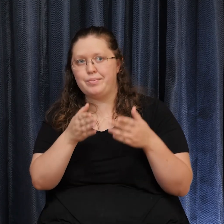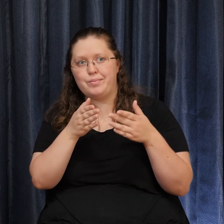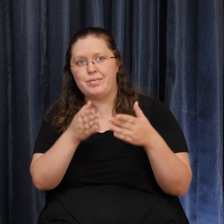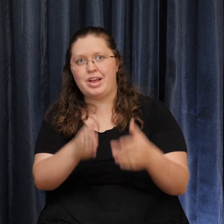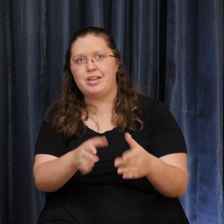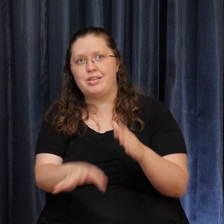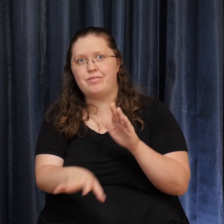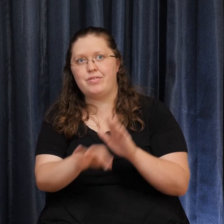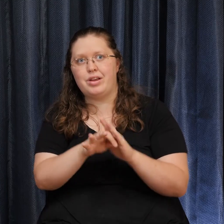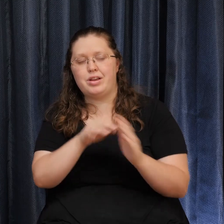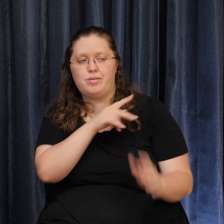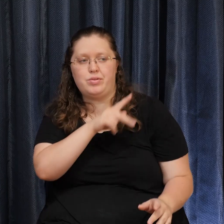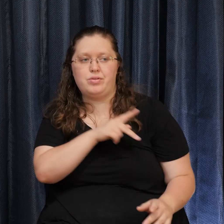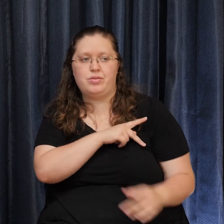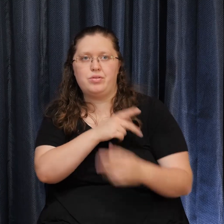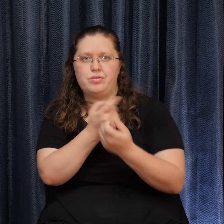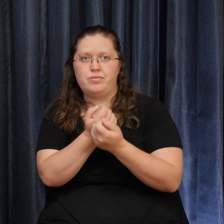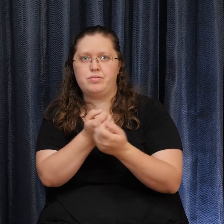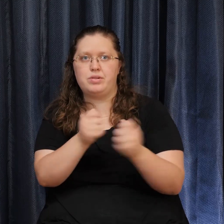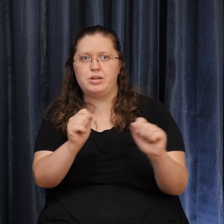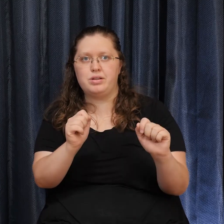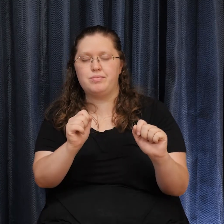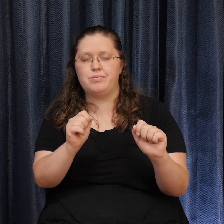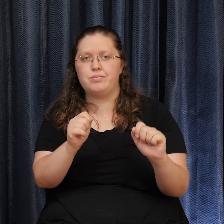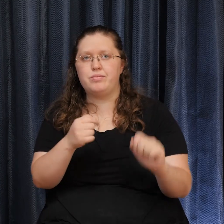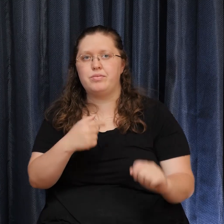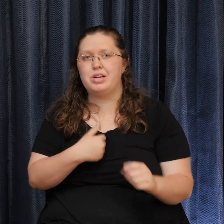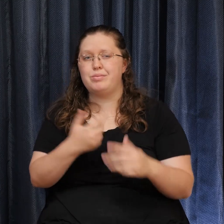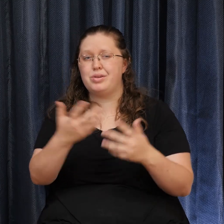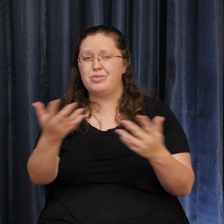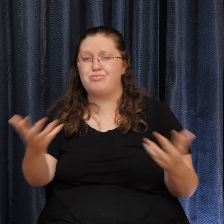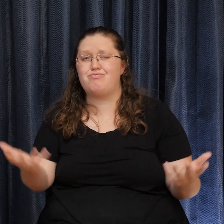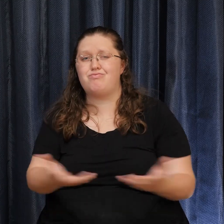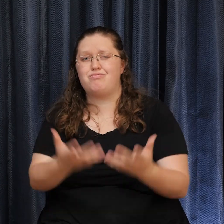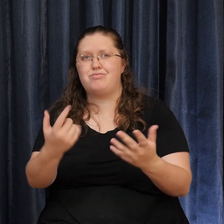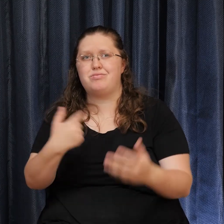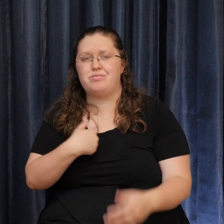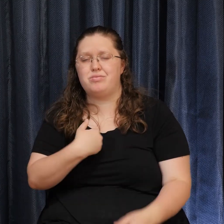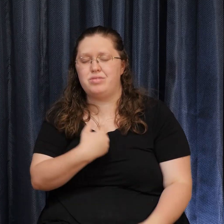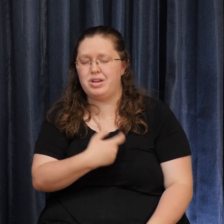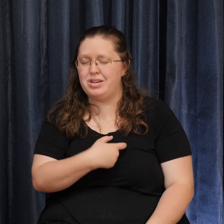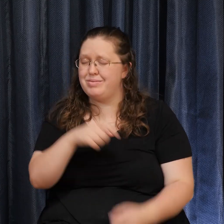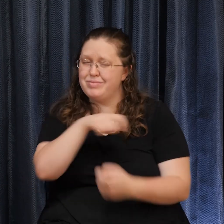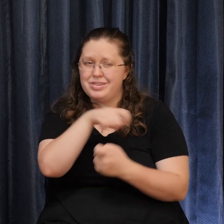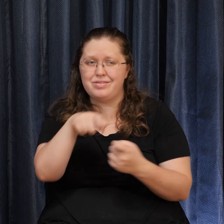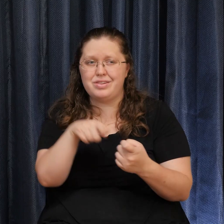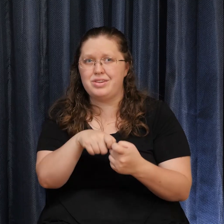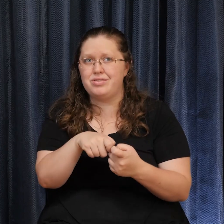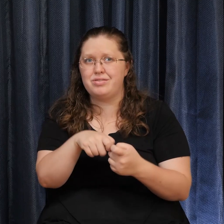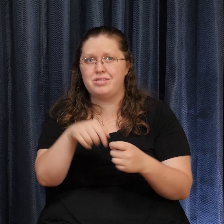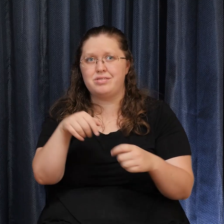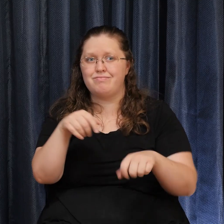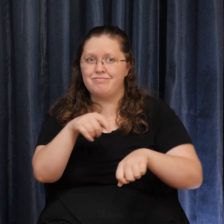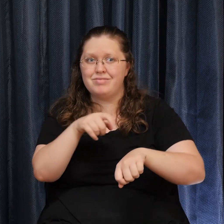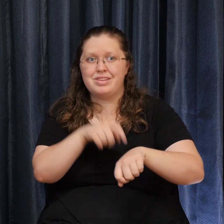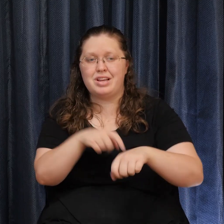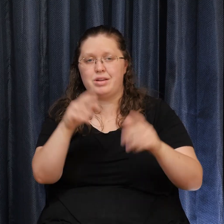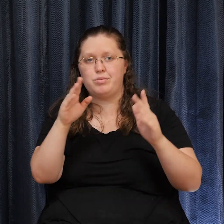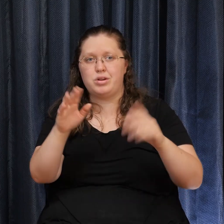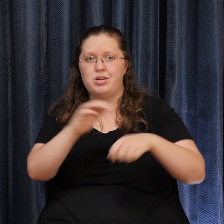I'm encouraging us To Especially in these times Of the COVID-19 And of all that We're moving through